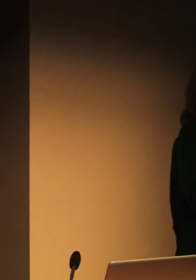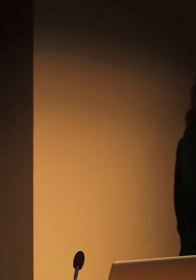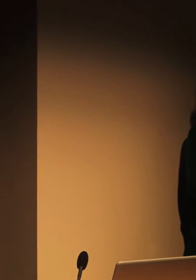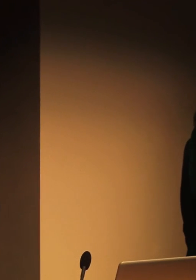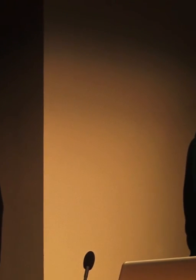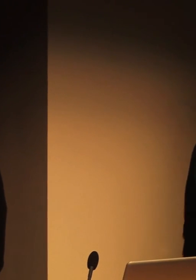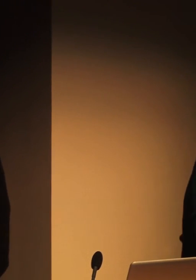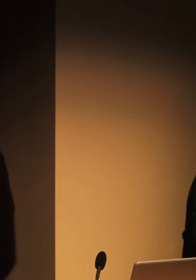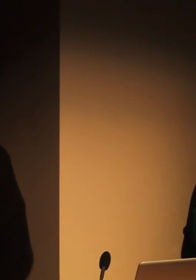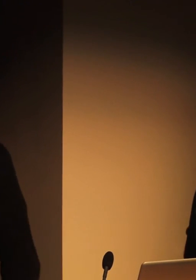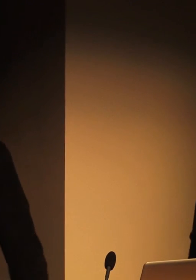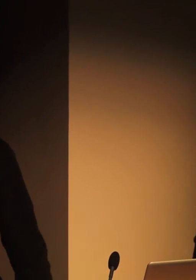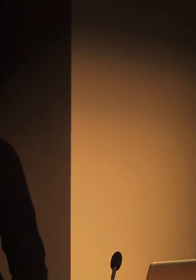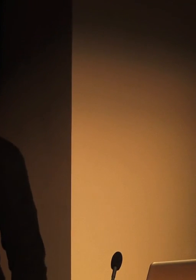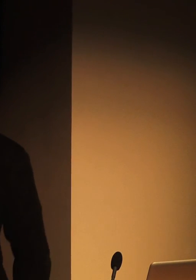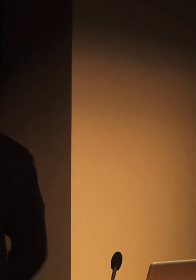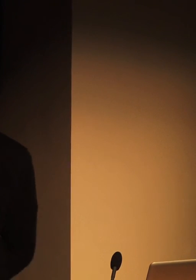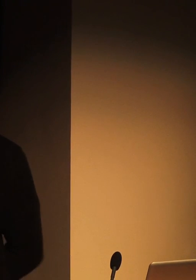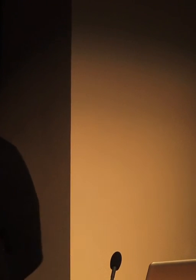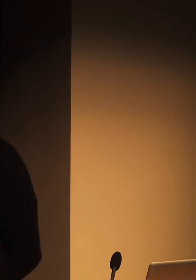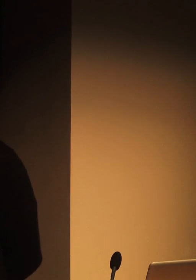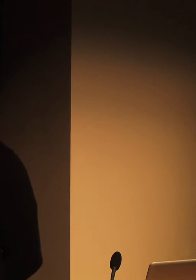Oops. Yeah, oops. Yep.